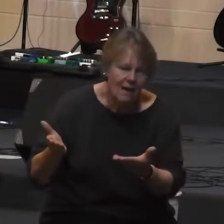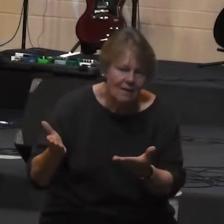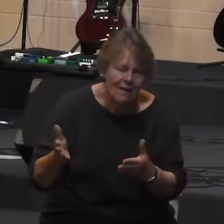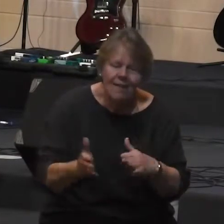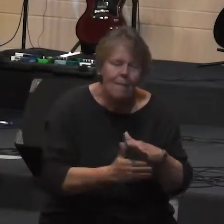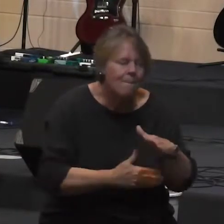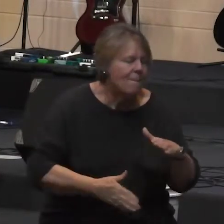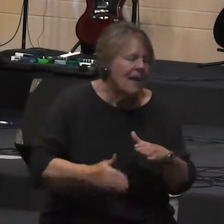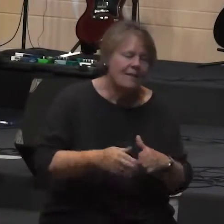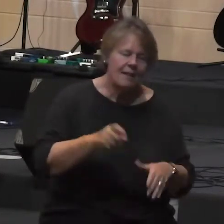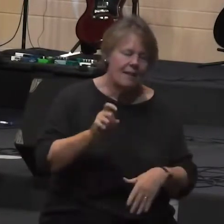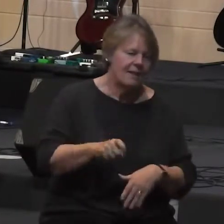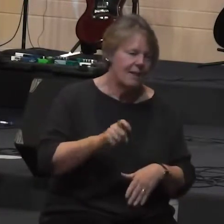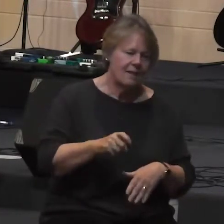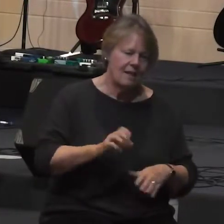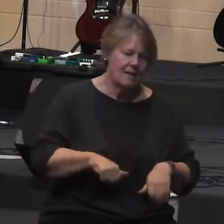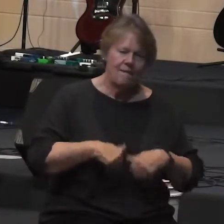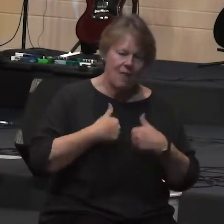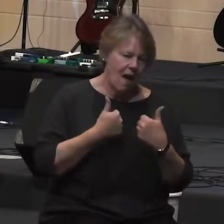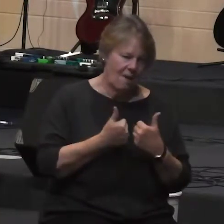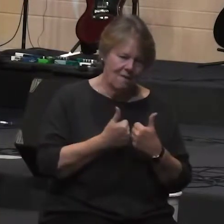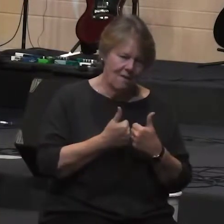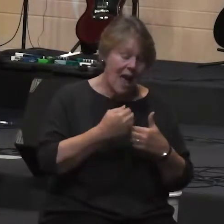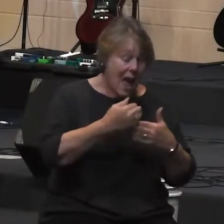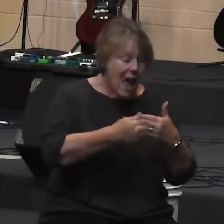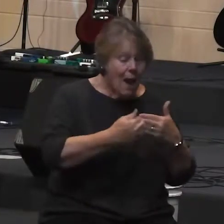image of the simple of the plain